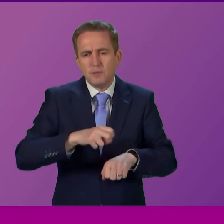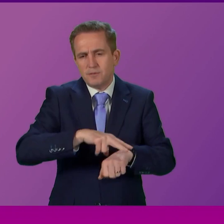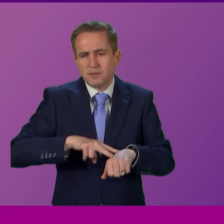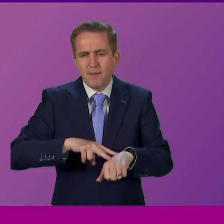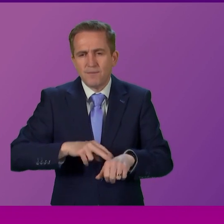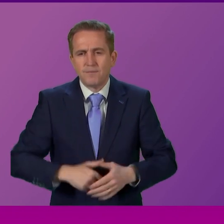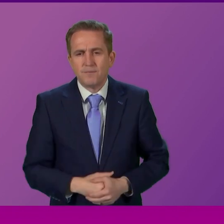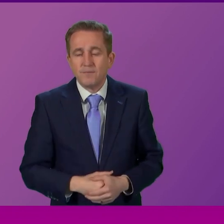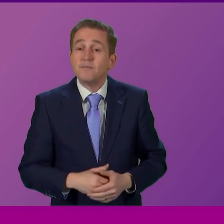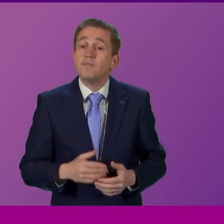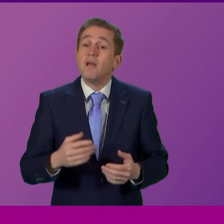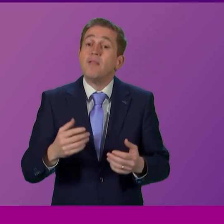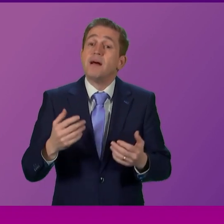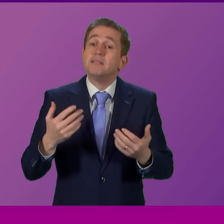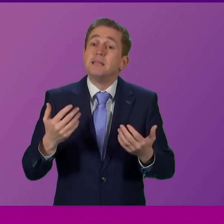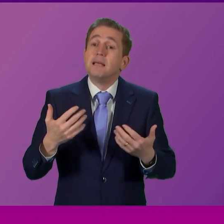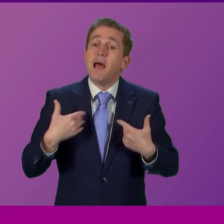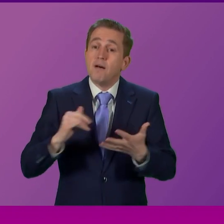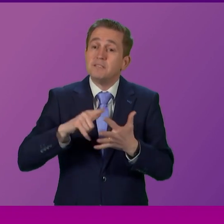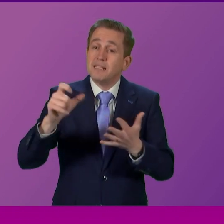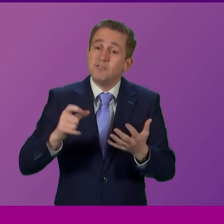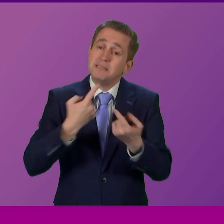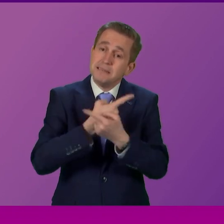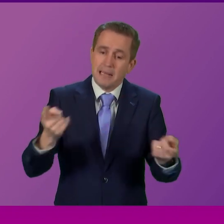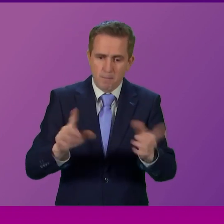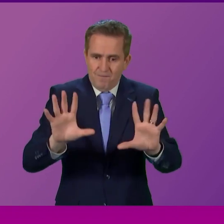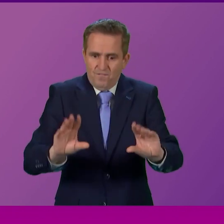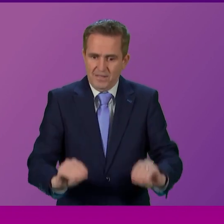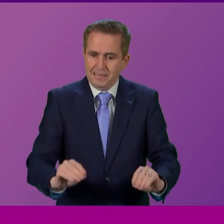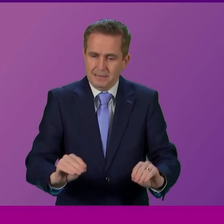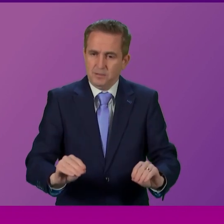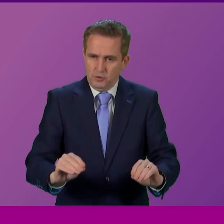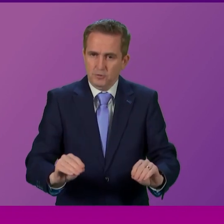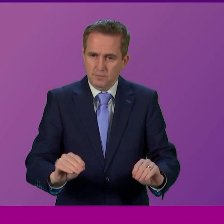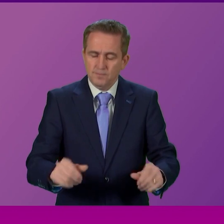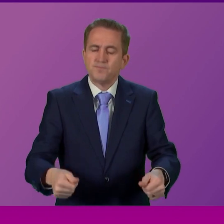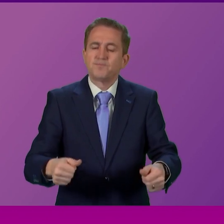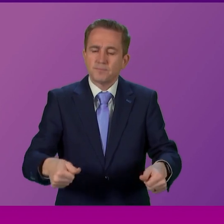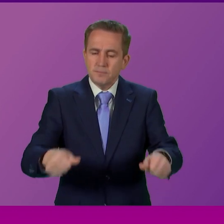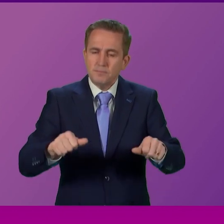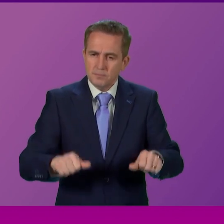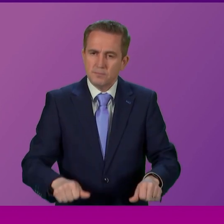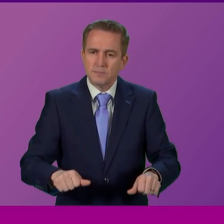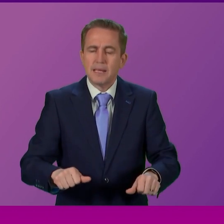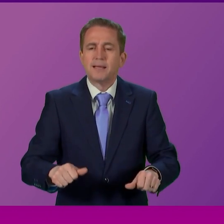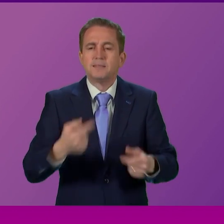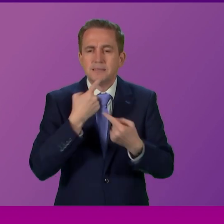concludes the ministerial statement on NHS winter pressures there'll be a brief pause before we move on to the next statement